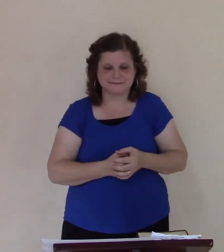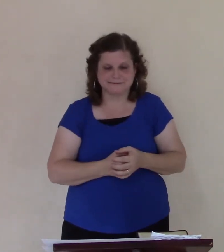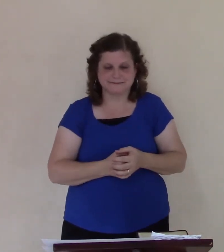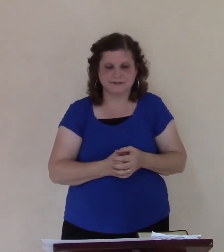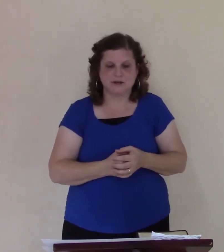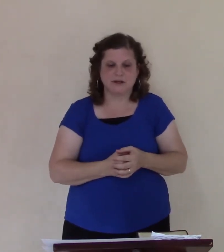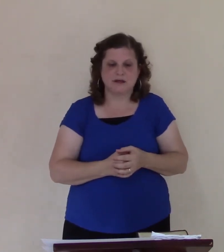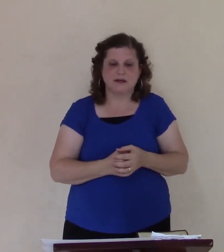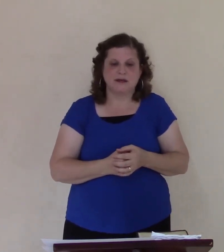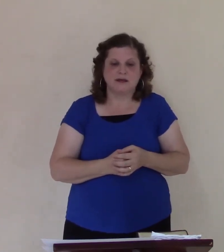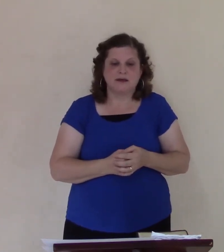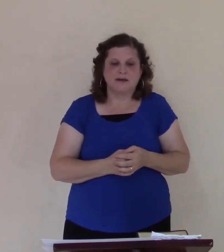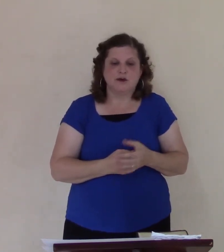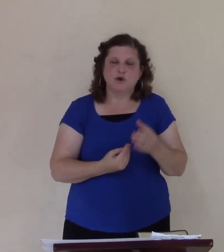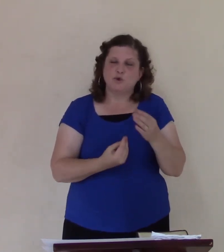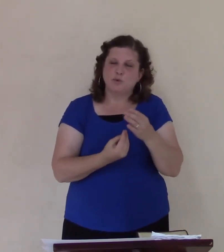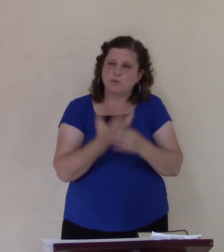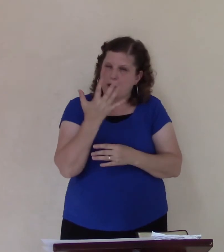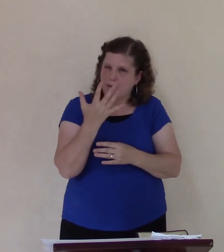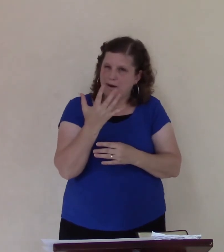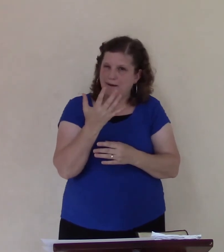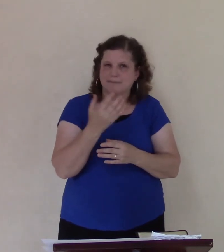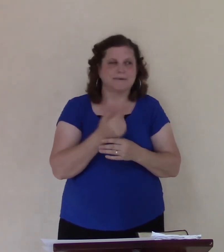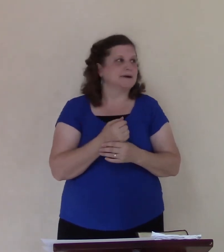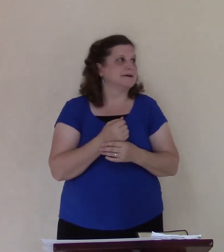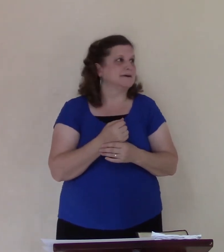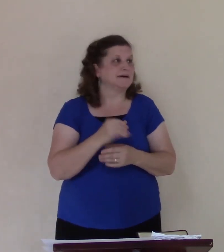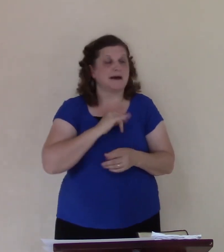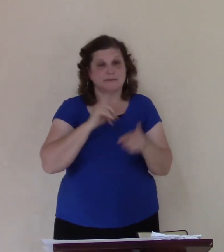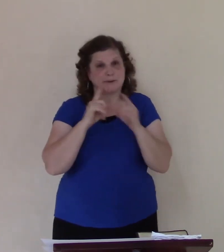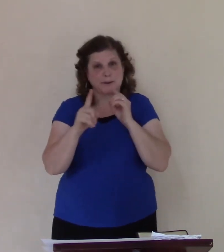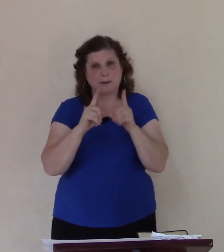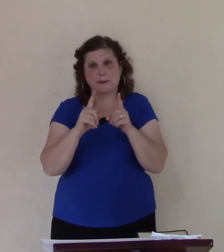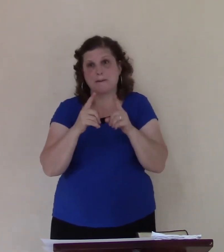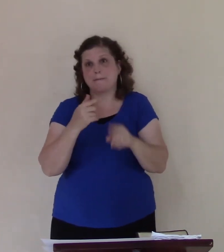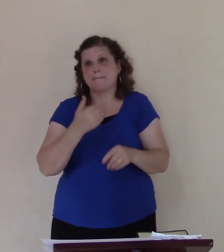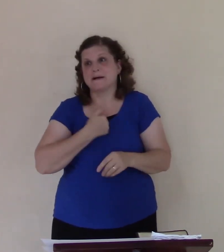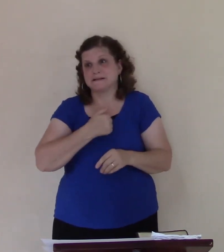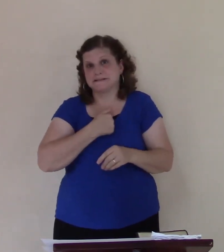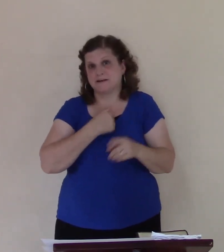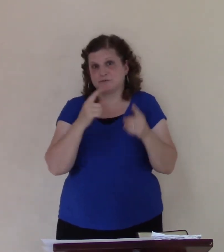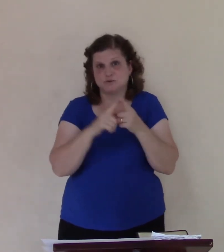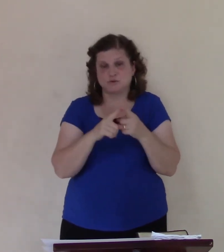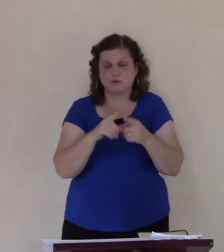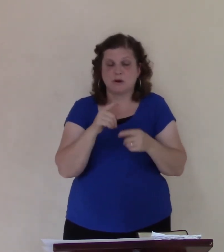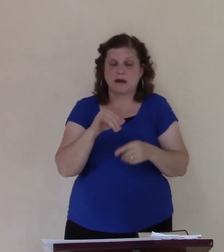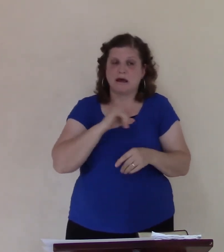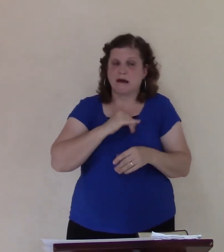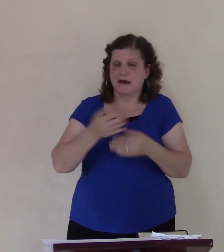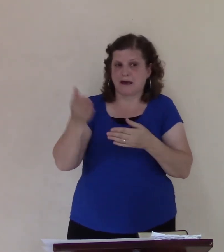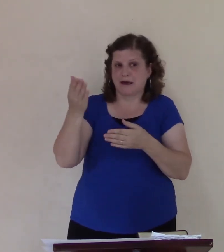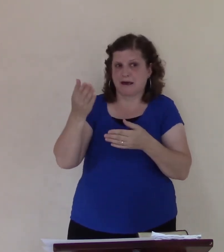Alright? Now, all of us have been there. I'm speaking to myself here. I've been there. You've been there. We've all been there at some point.